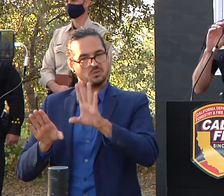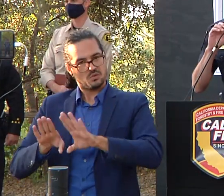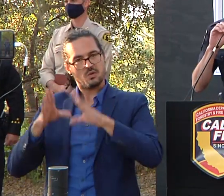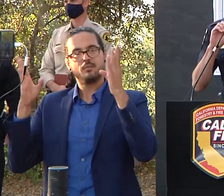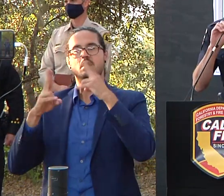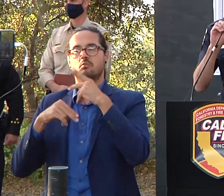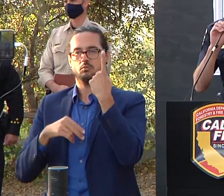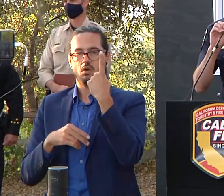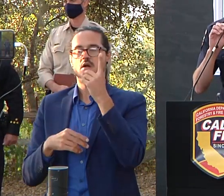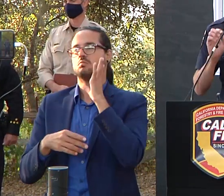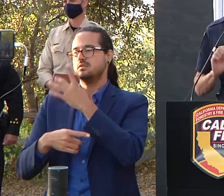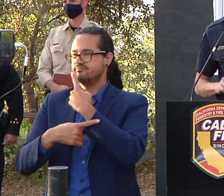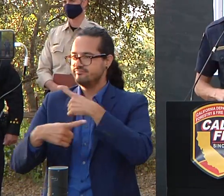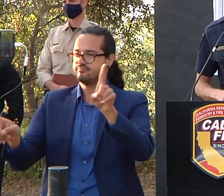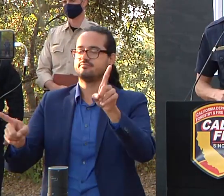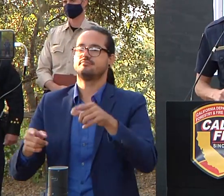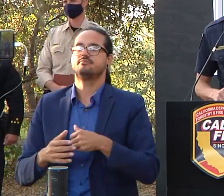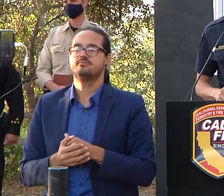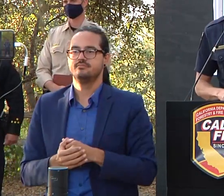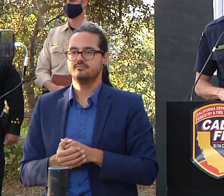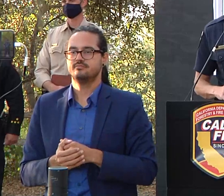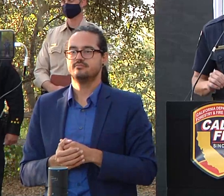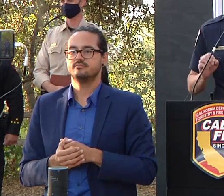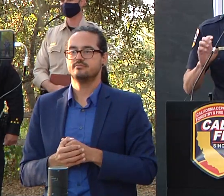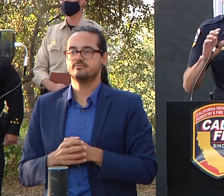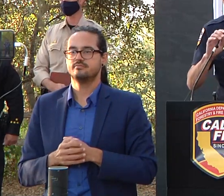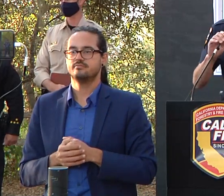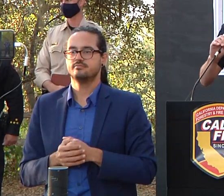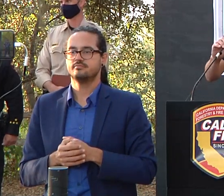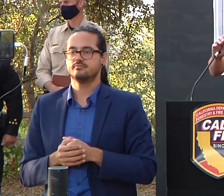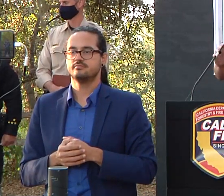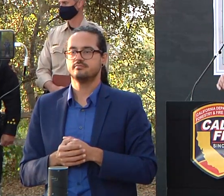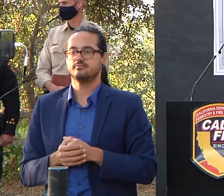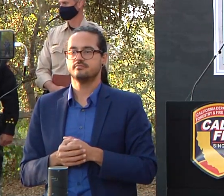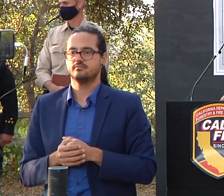representing the cal fire san mateo santa cruise unit is unit chief ian larkin